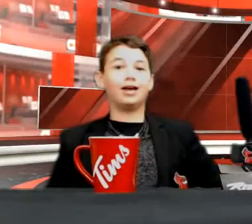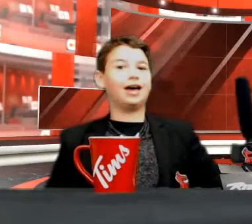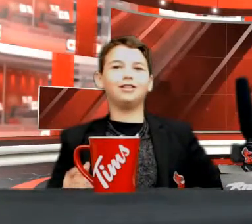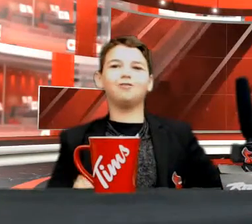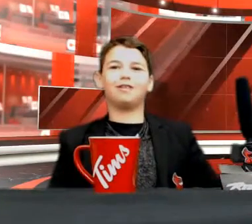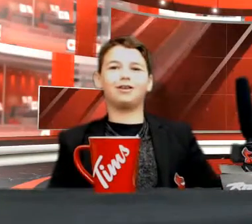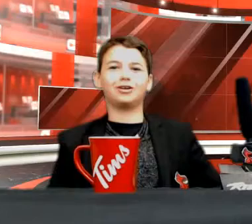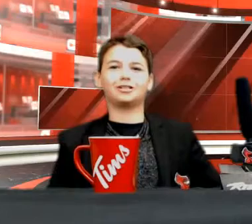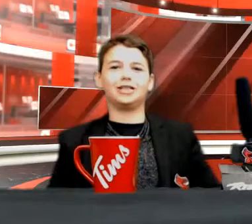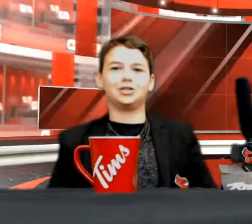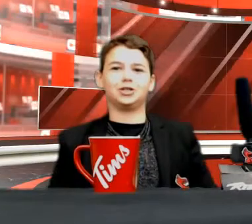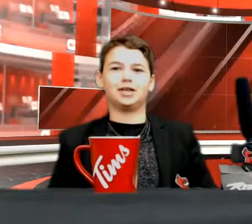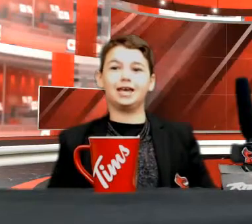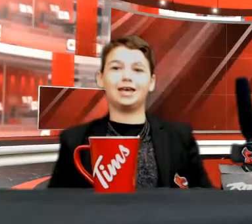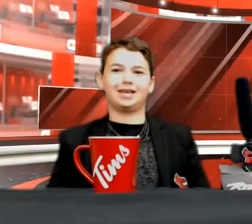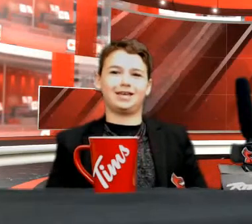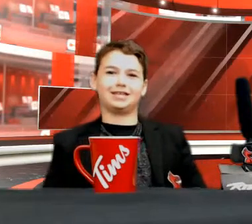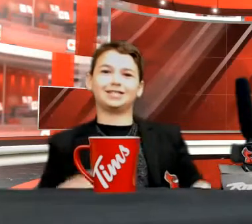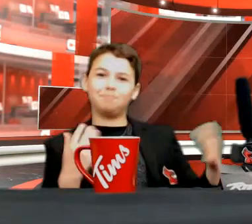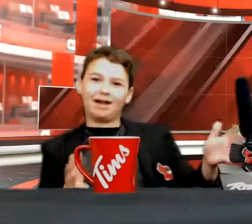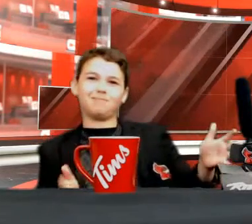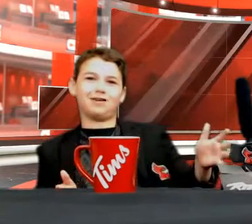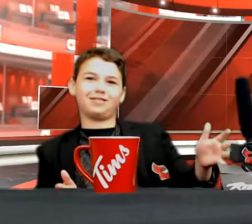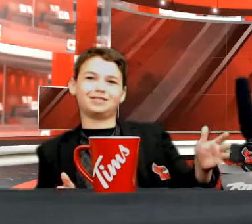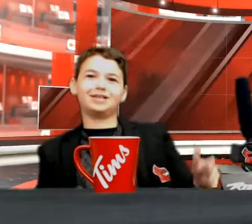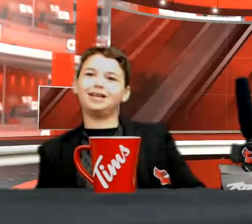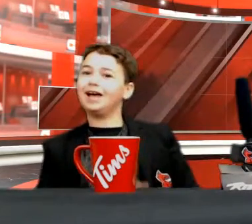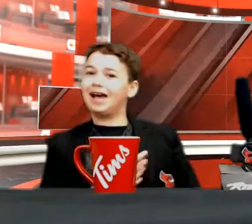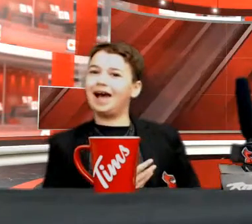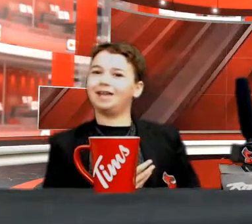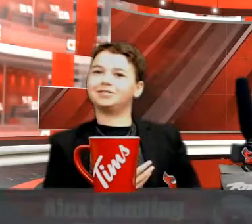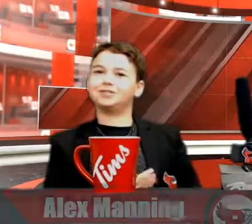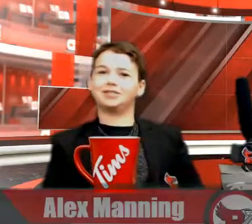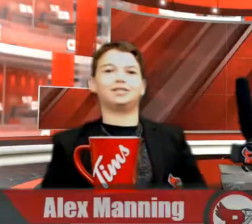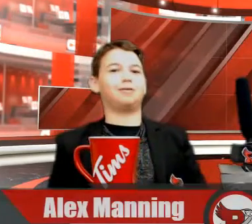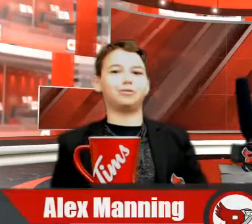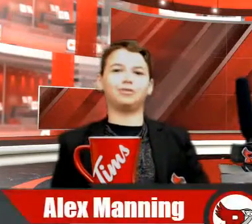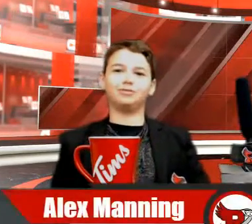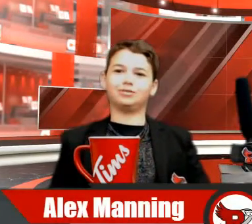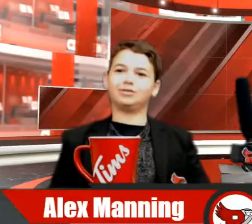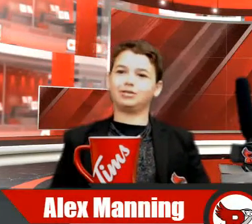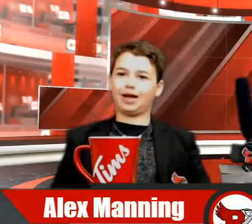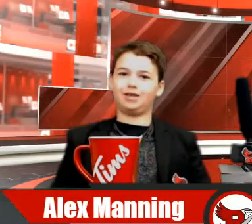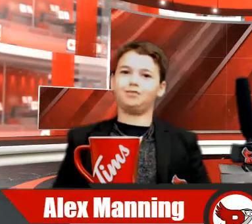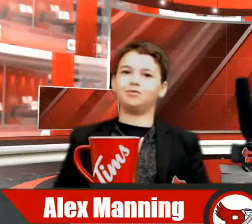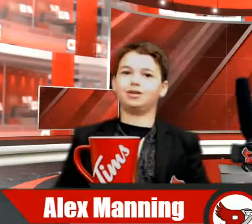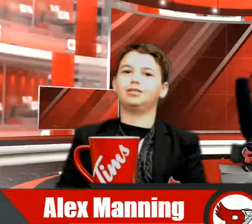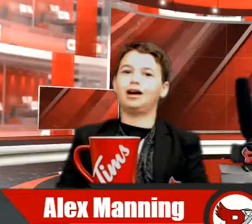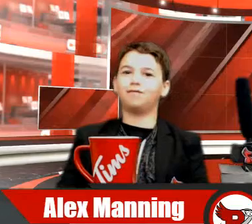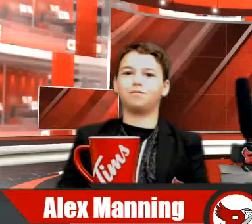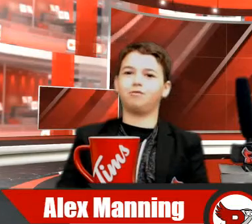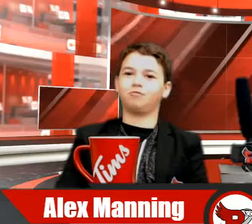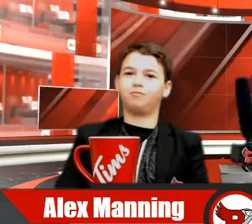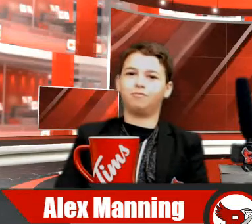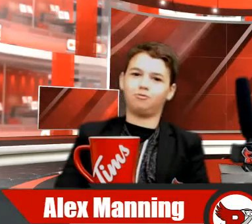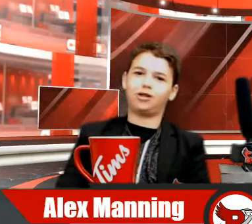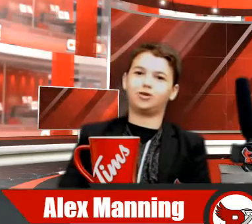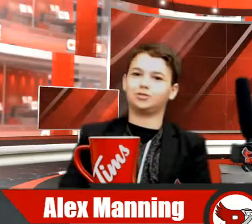Hello Redhawks Nation, it's the Manning Brothers, Alex and Tristan coming at you live from the Redhawks